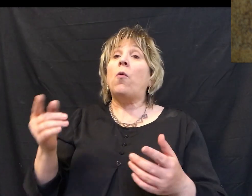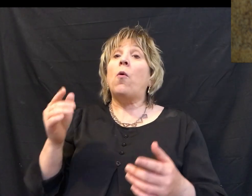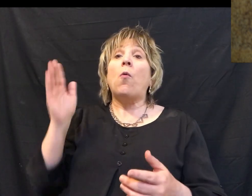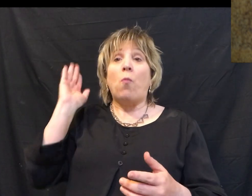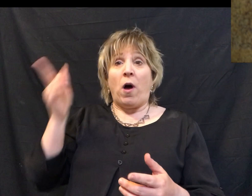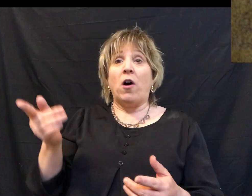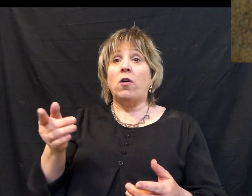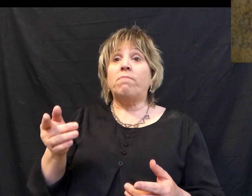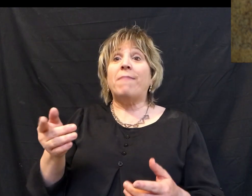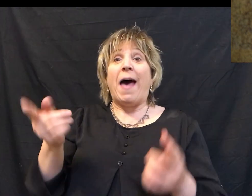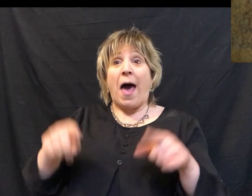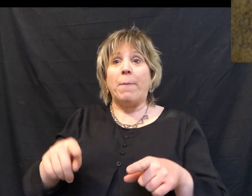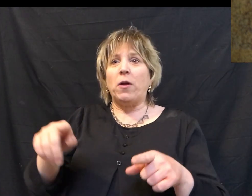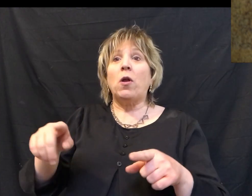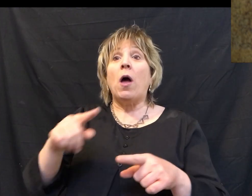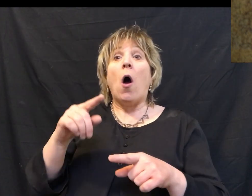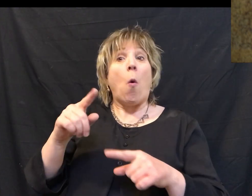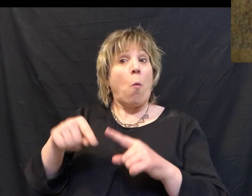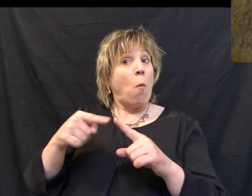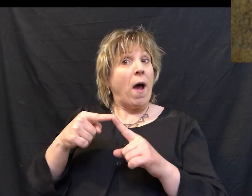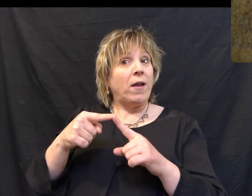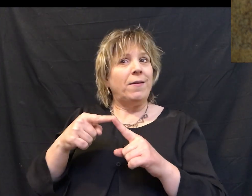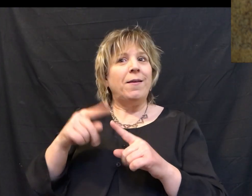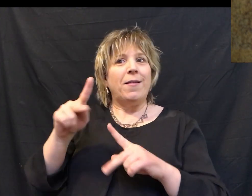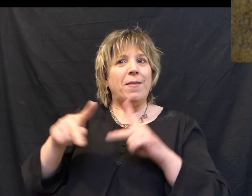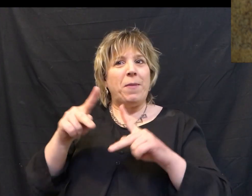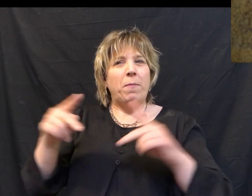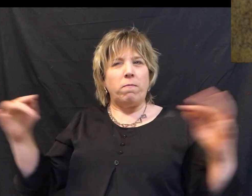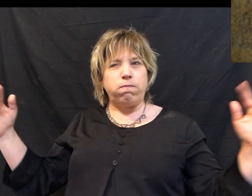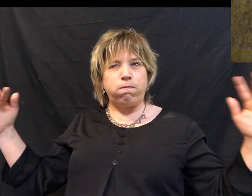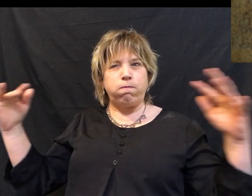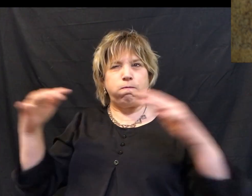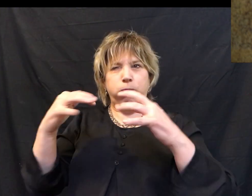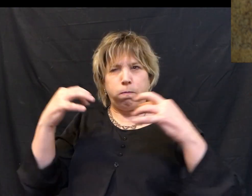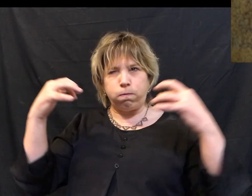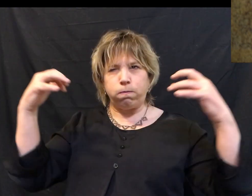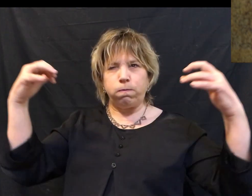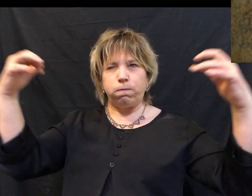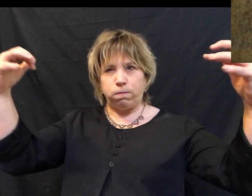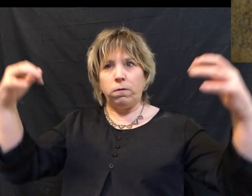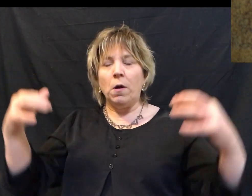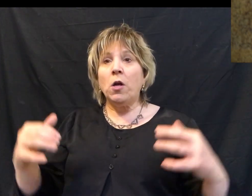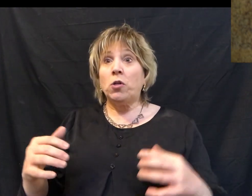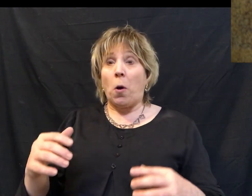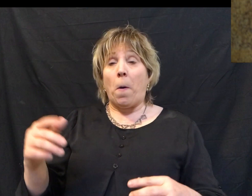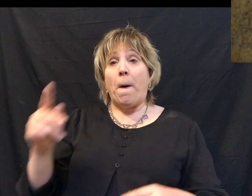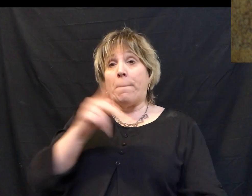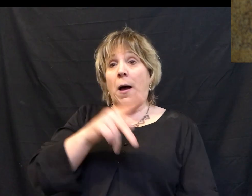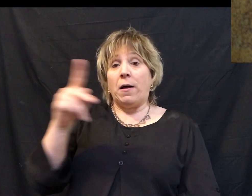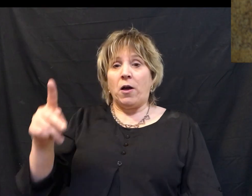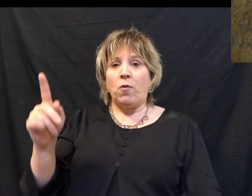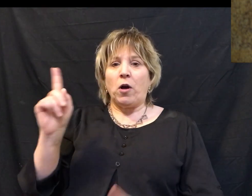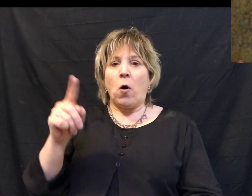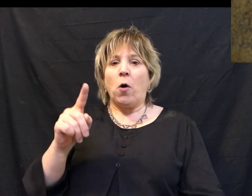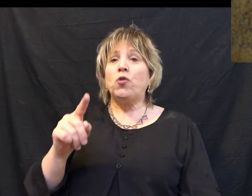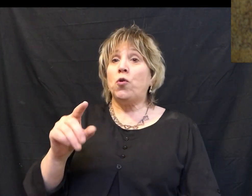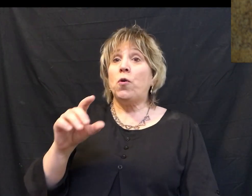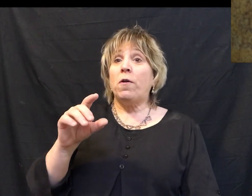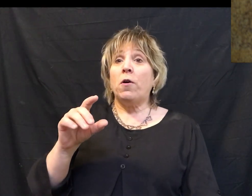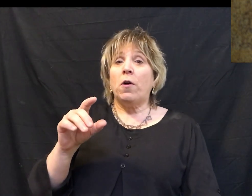it was most likely to happen when the crowds flooded the Jerusalem streets. And so Pilate would come from Caesarea